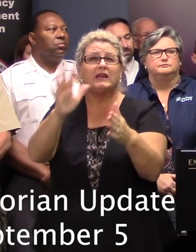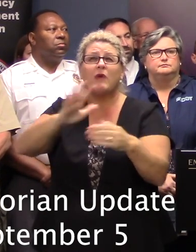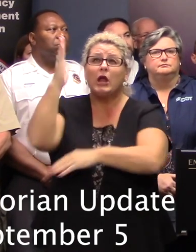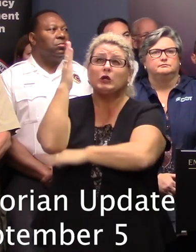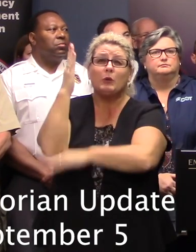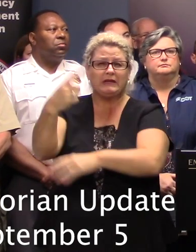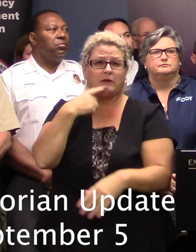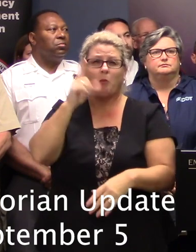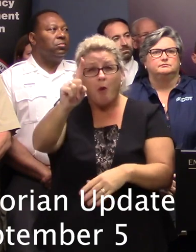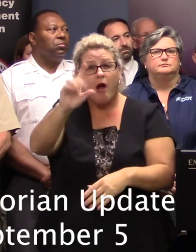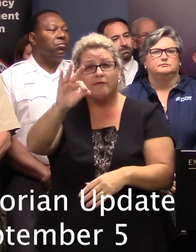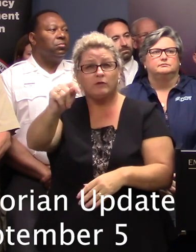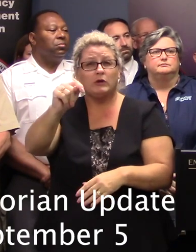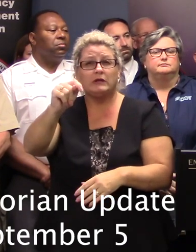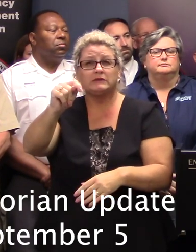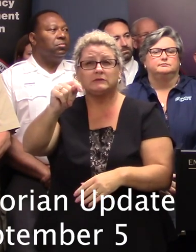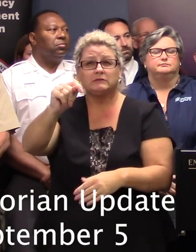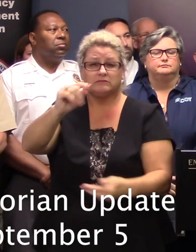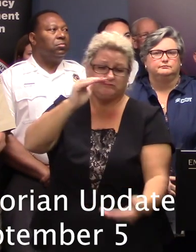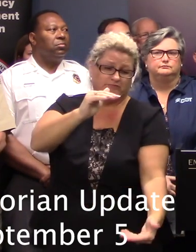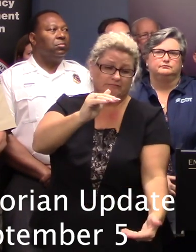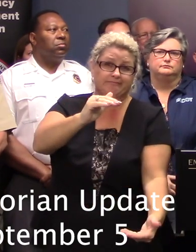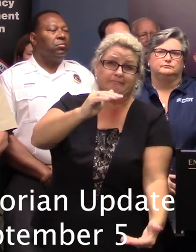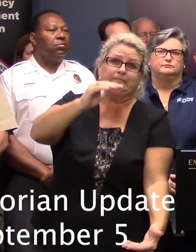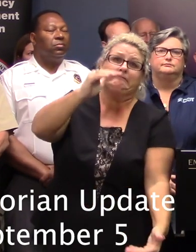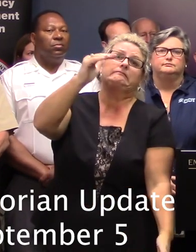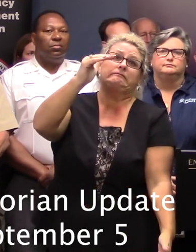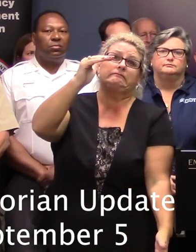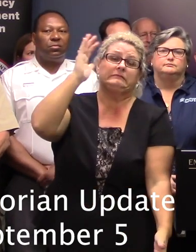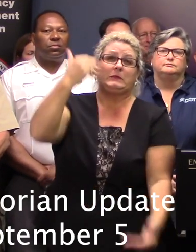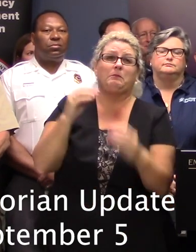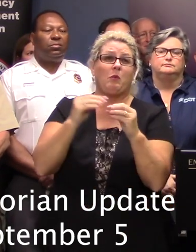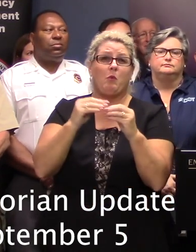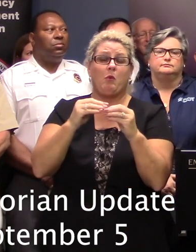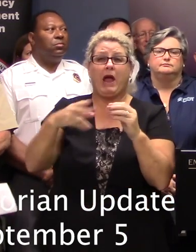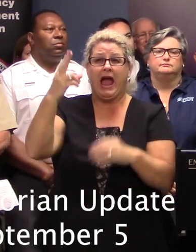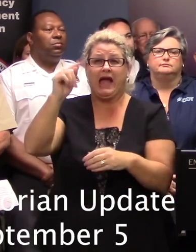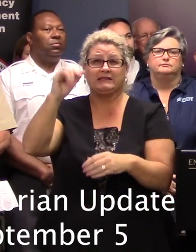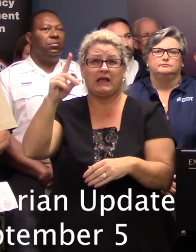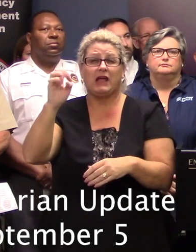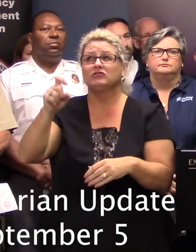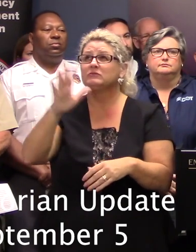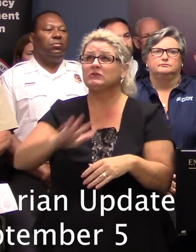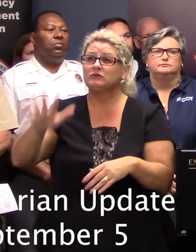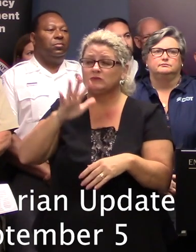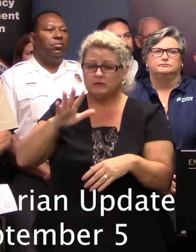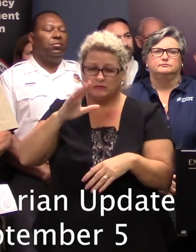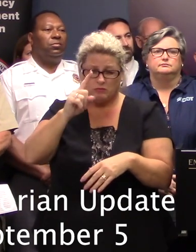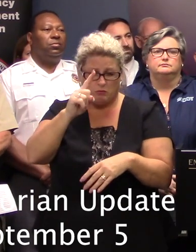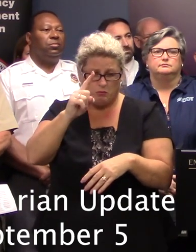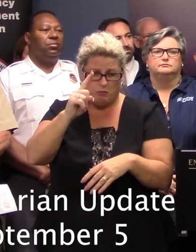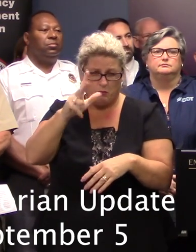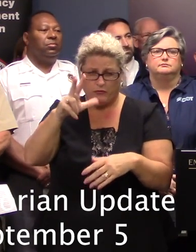was one foot deep on Front Street and getting deeper. The high tide there, we think, will be around four, somewhere between 1